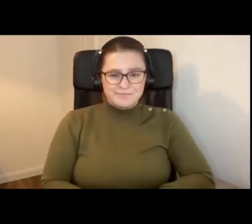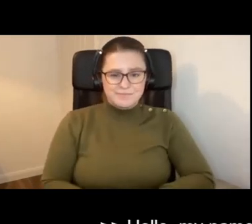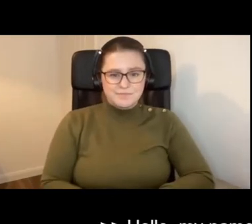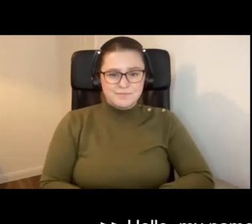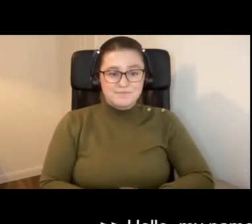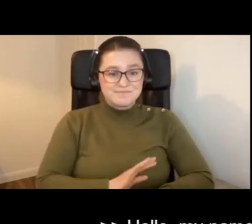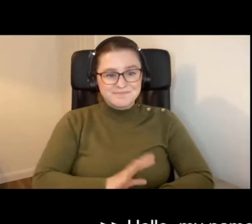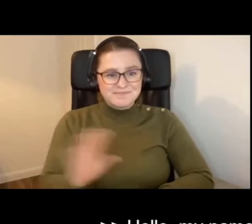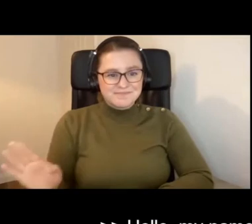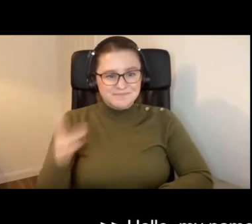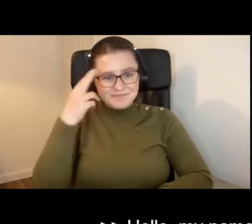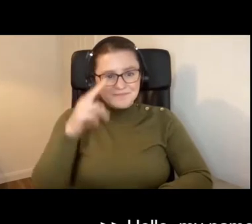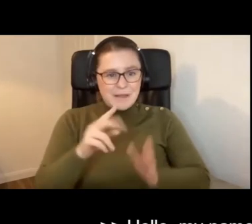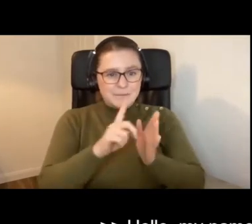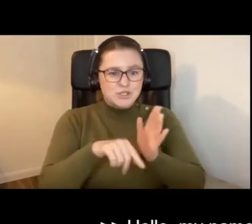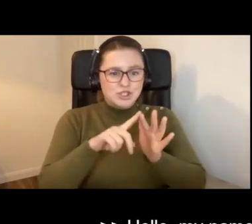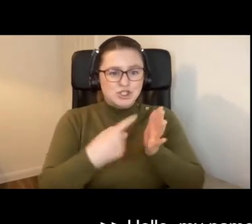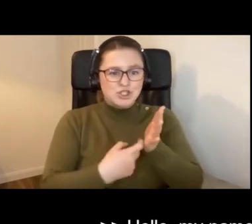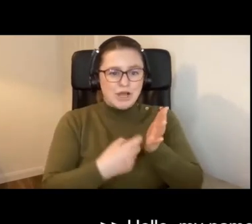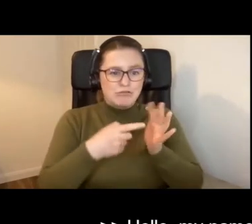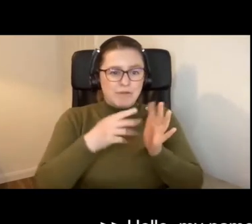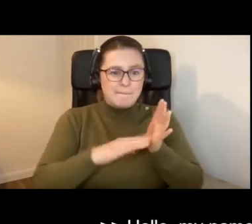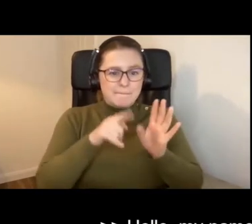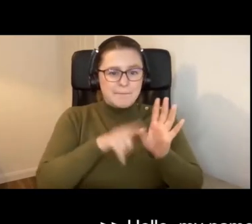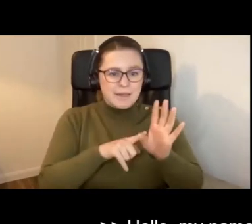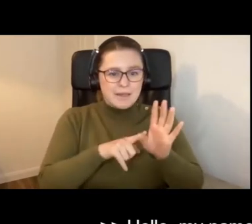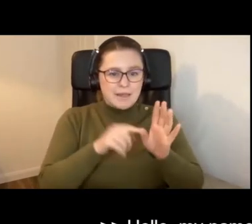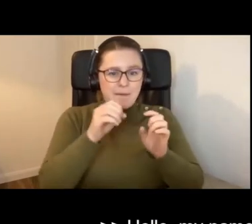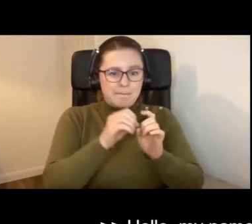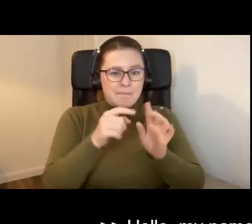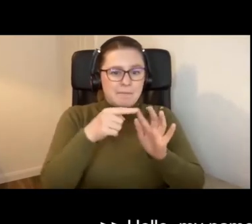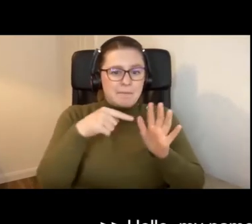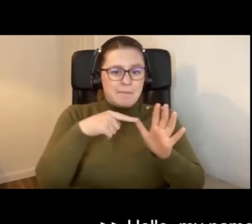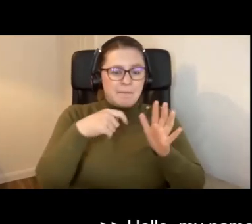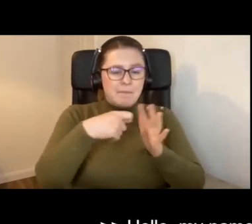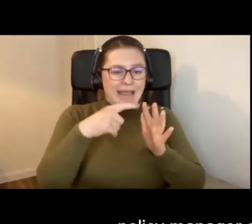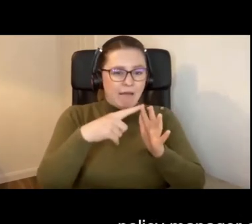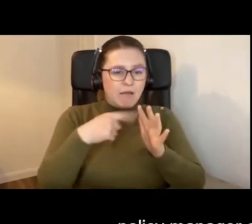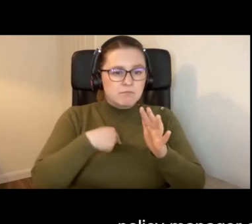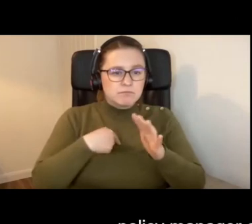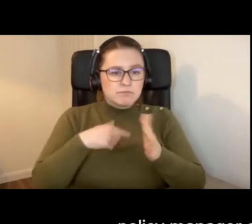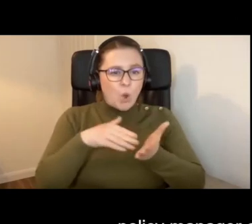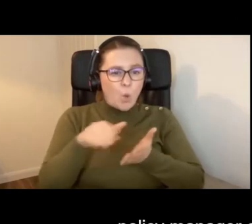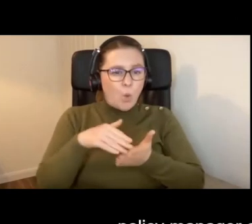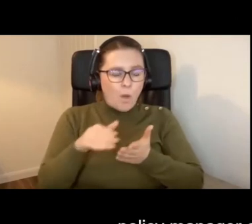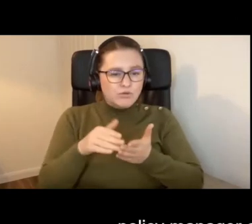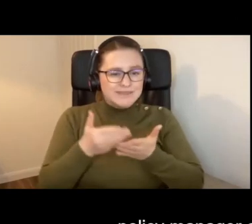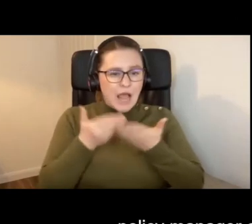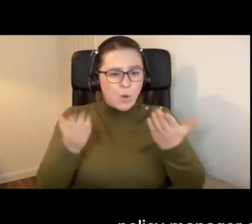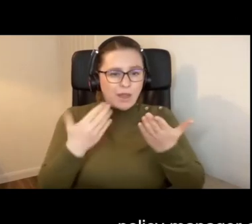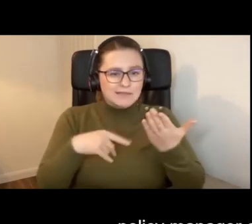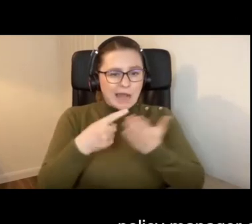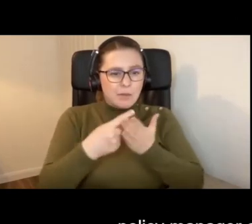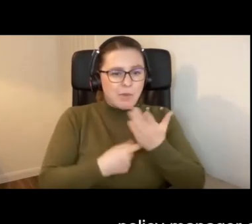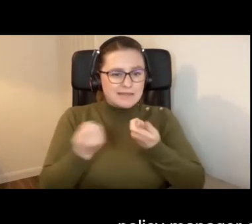Hello, my name is Jeremy Beek and I am the Corporate Equality and Policy Manager at Milton